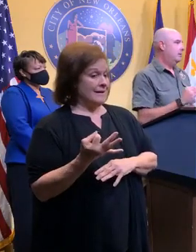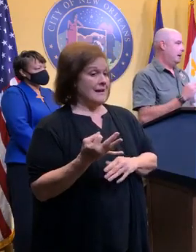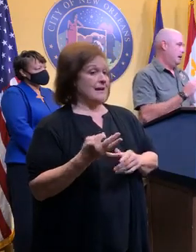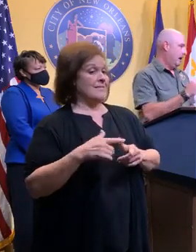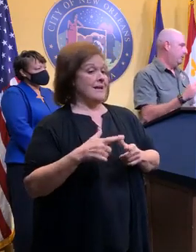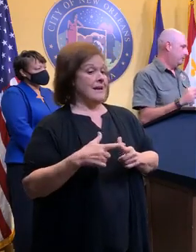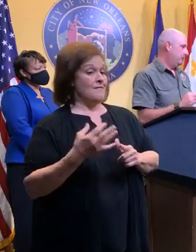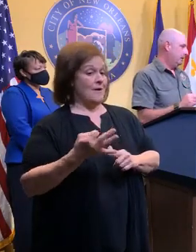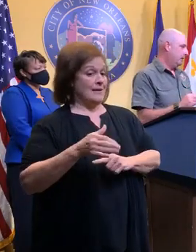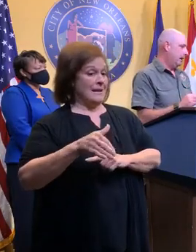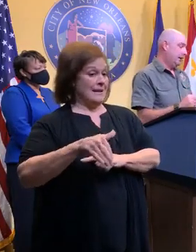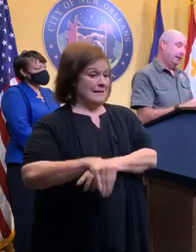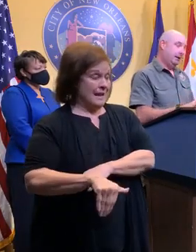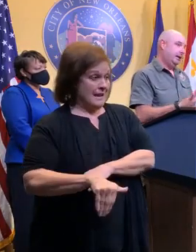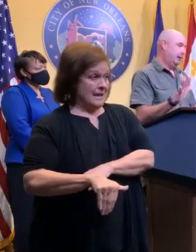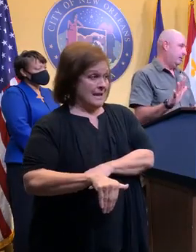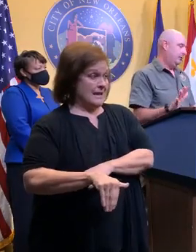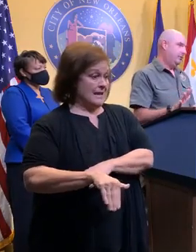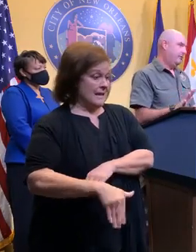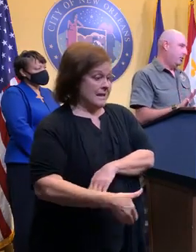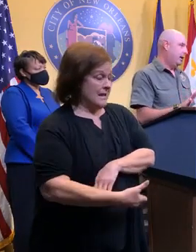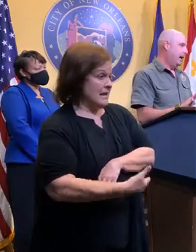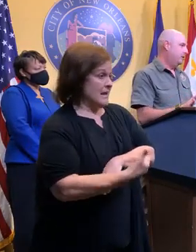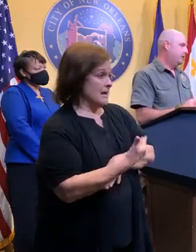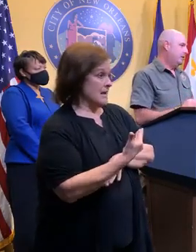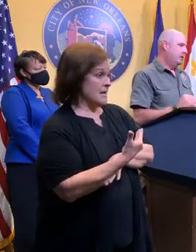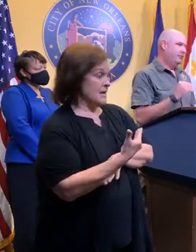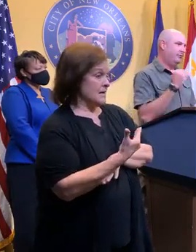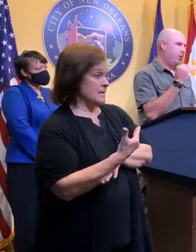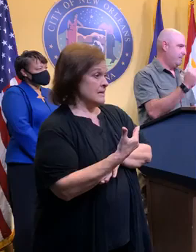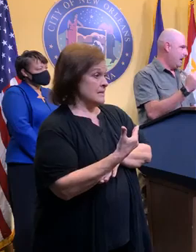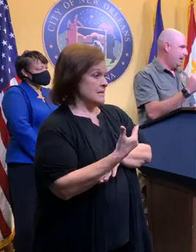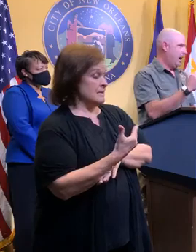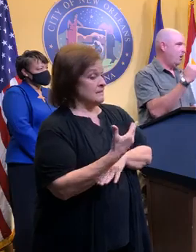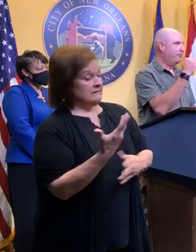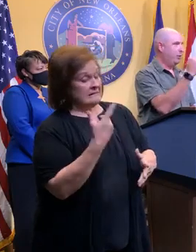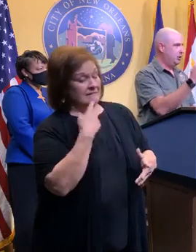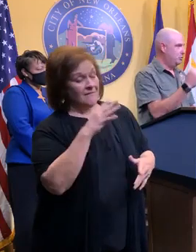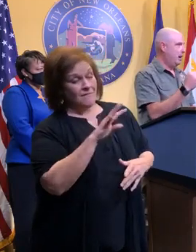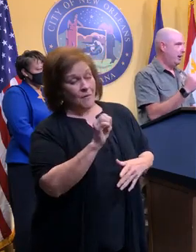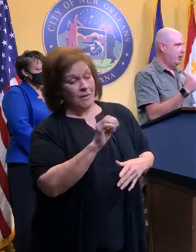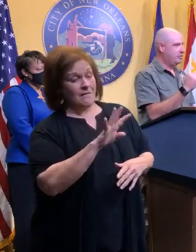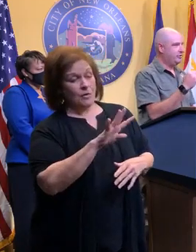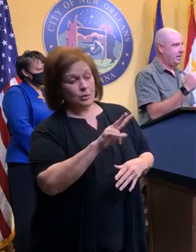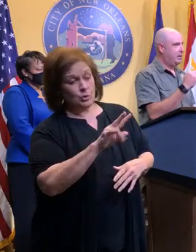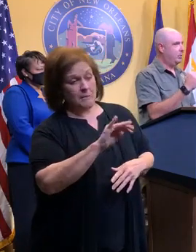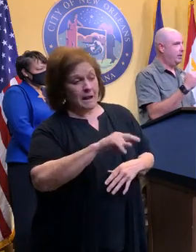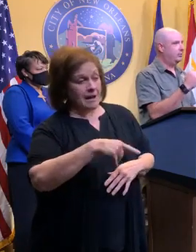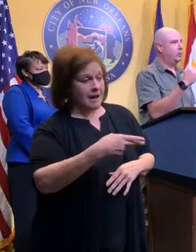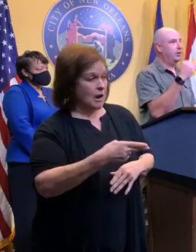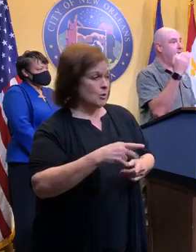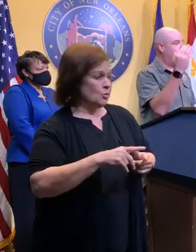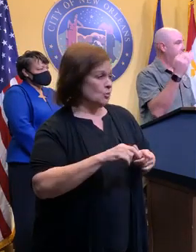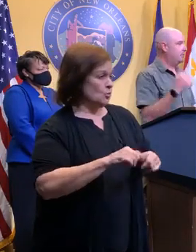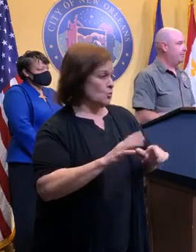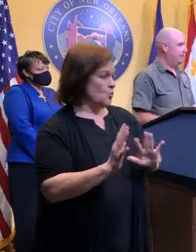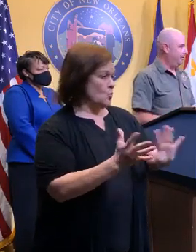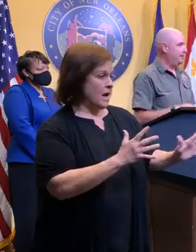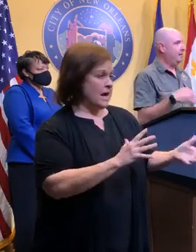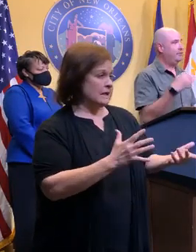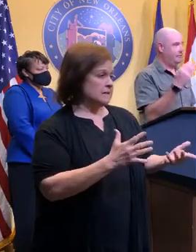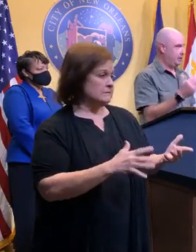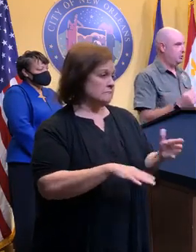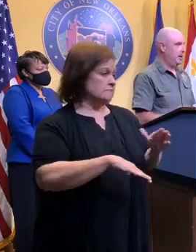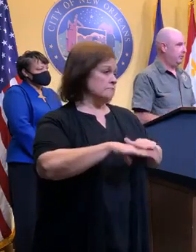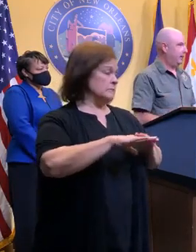overnight. Right now it's looking like, and again, this is the forecast. 40 mile an hour, 42 mile an hour sustained winds with gusts